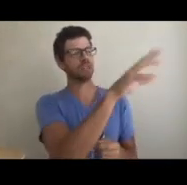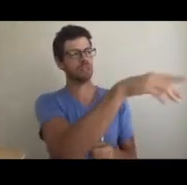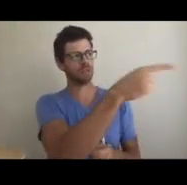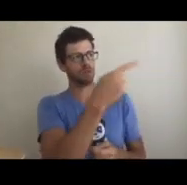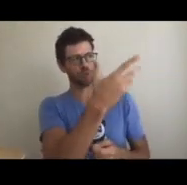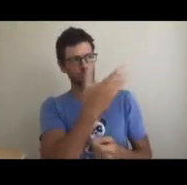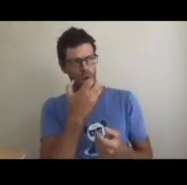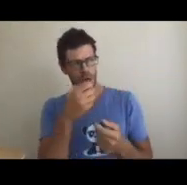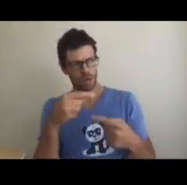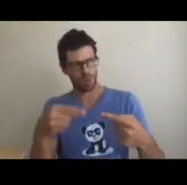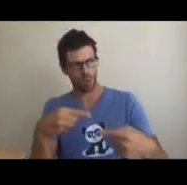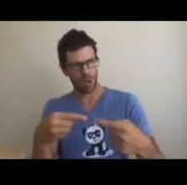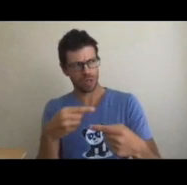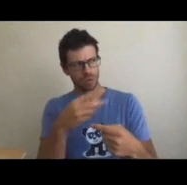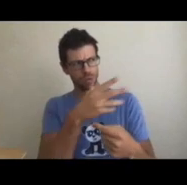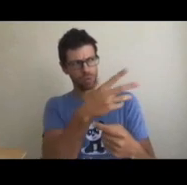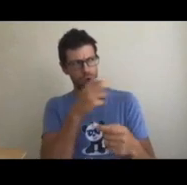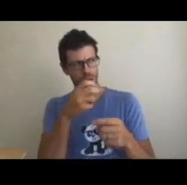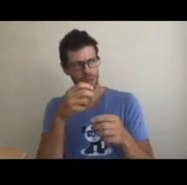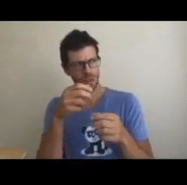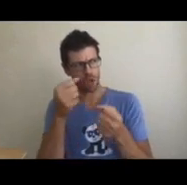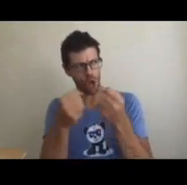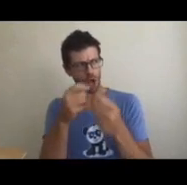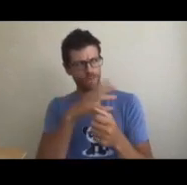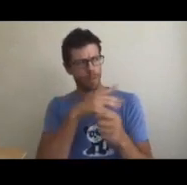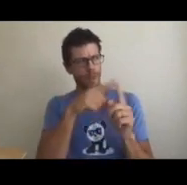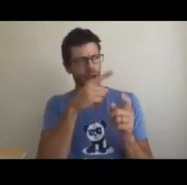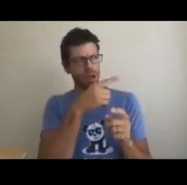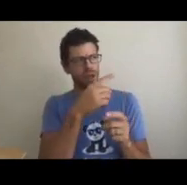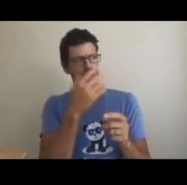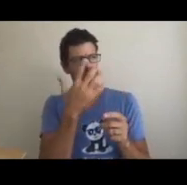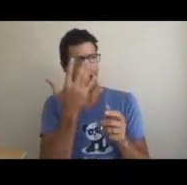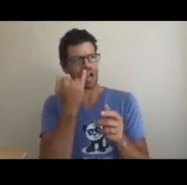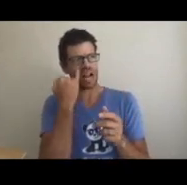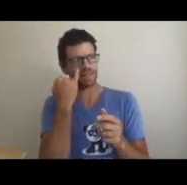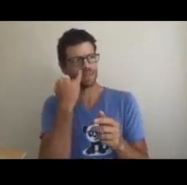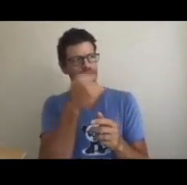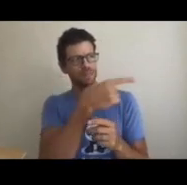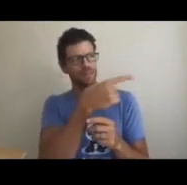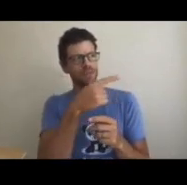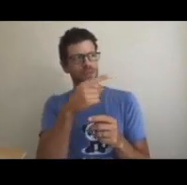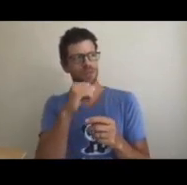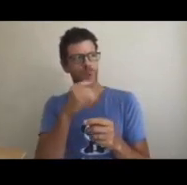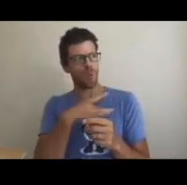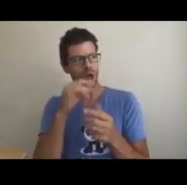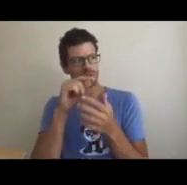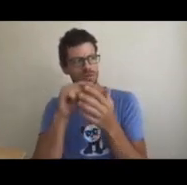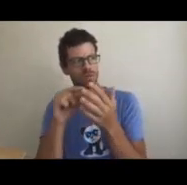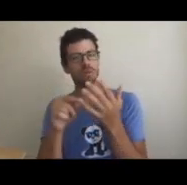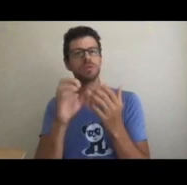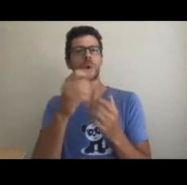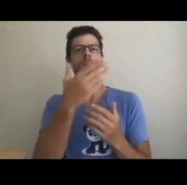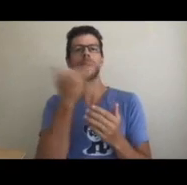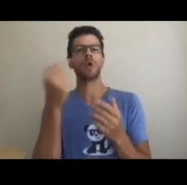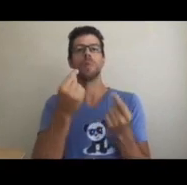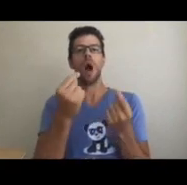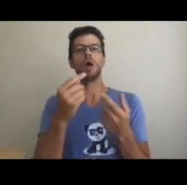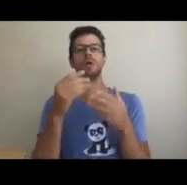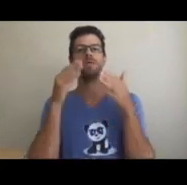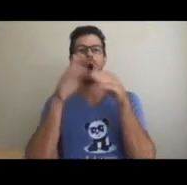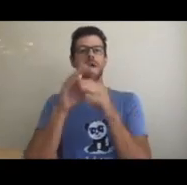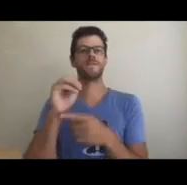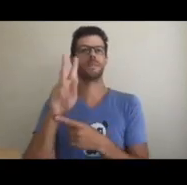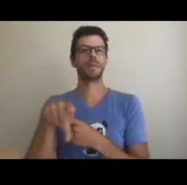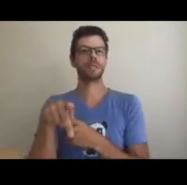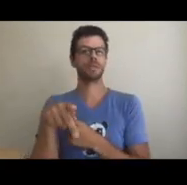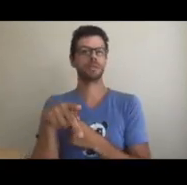it is very important to have a dialogue with the customer where you start by asking what the requirements are, such as, do you want wheels, and